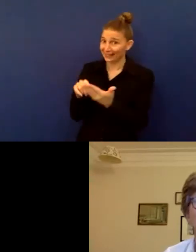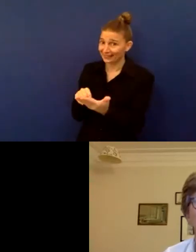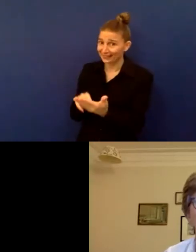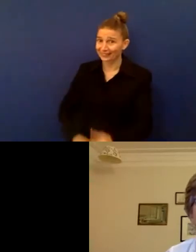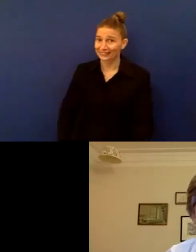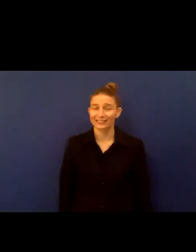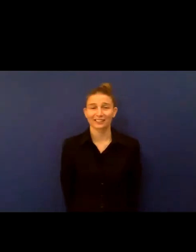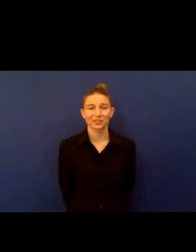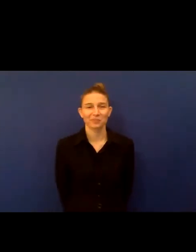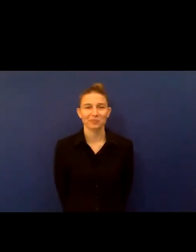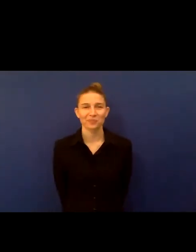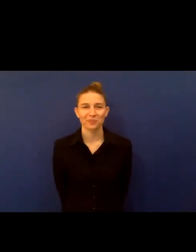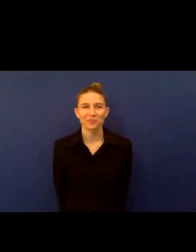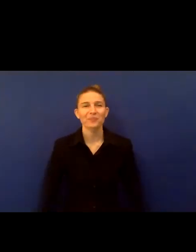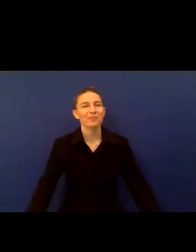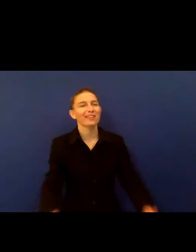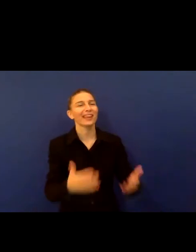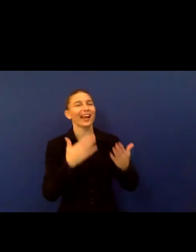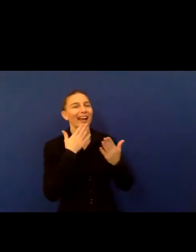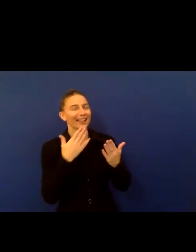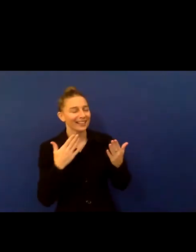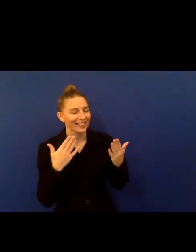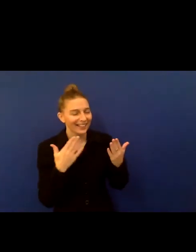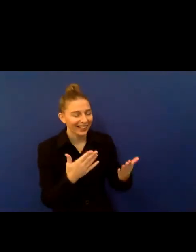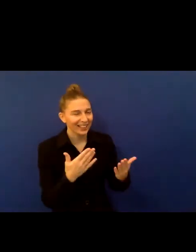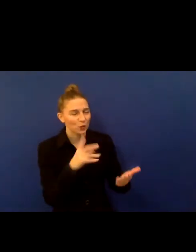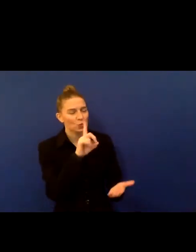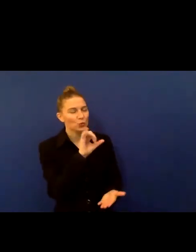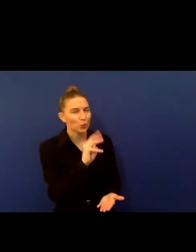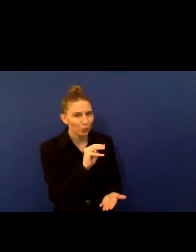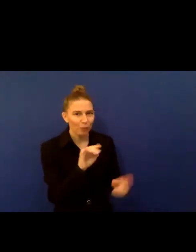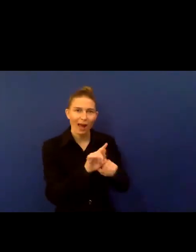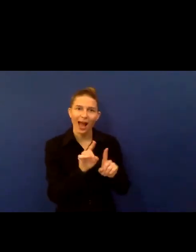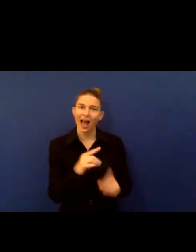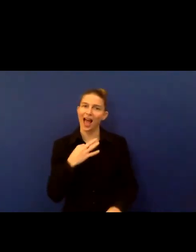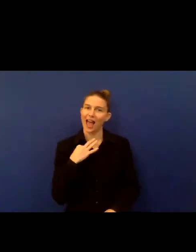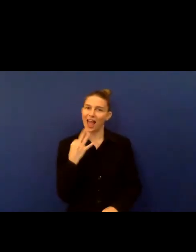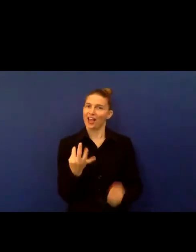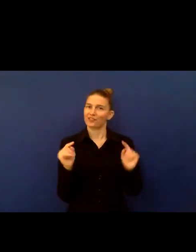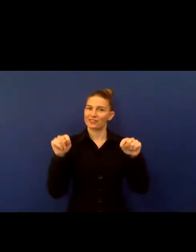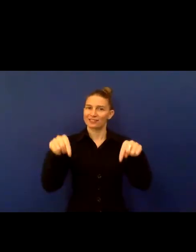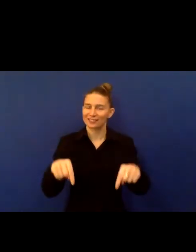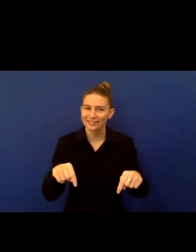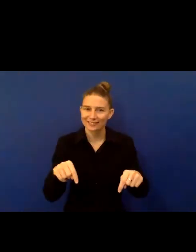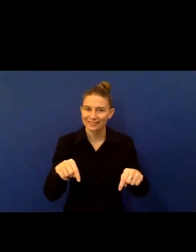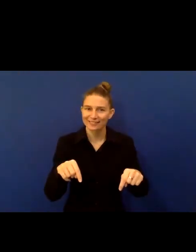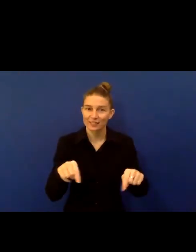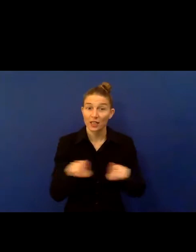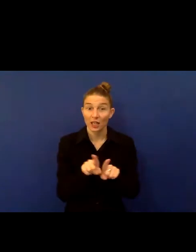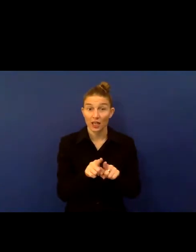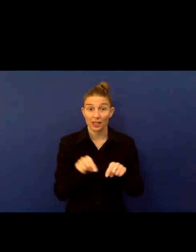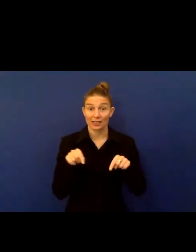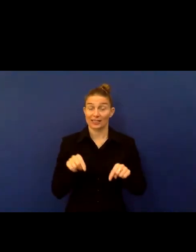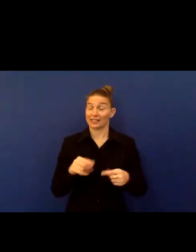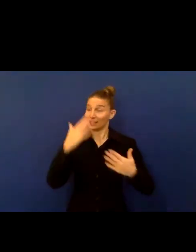Thank you so much, Dom. And thank you for the invitation to this eminent panel. So I'm